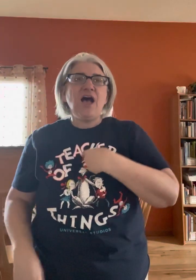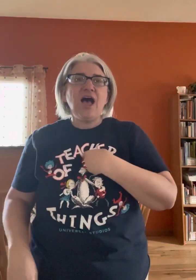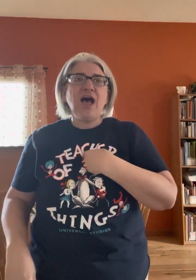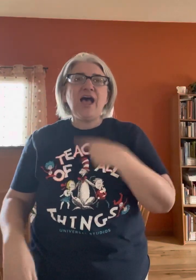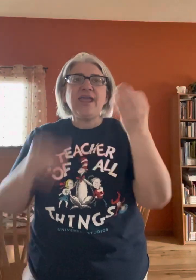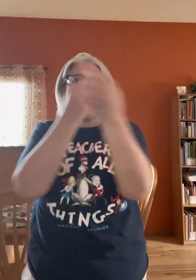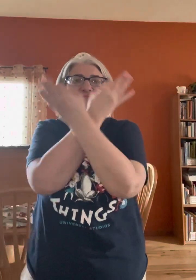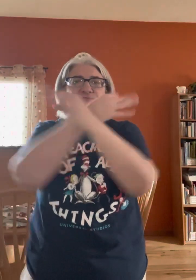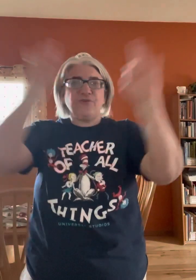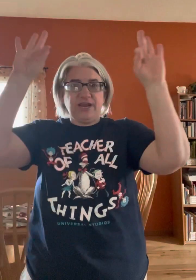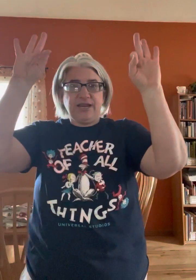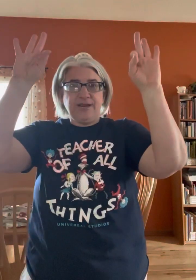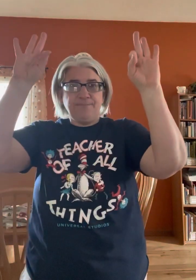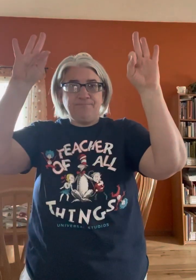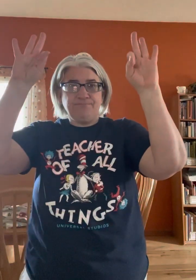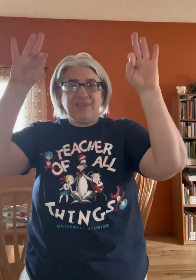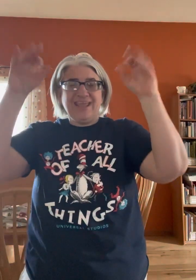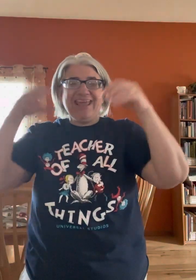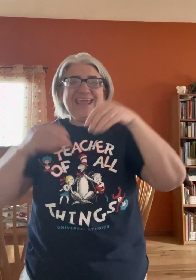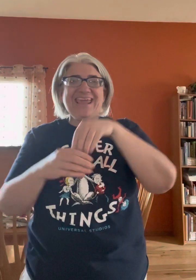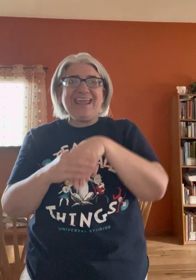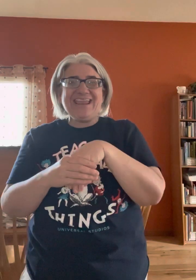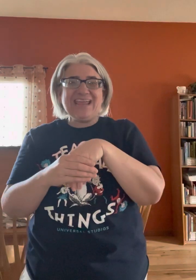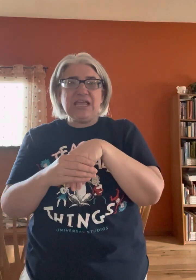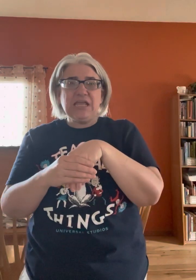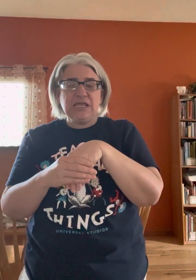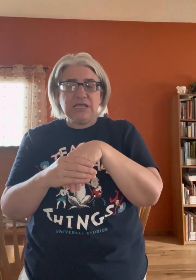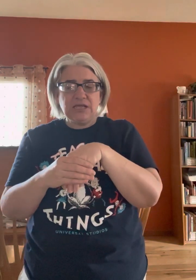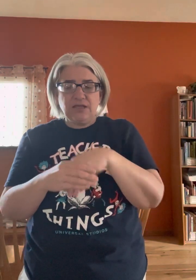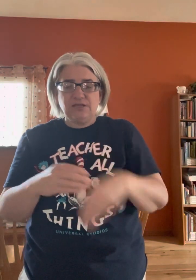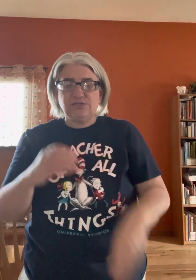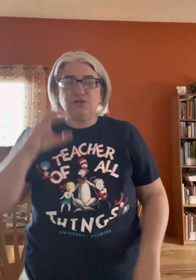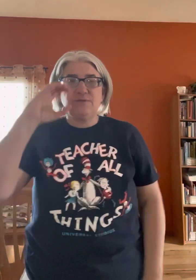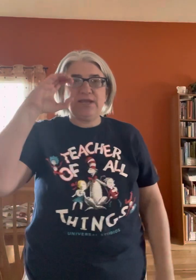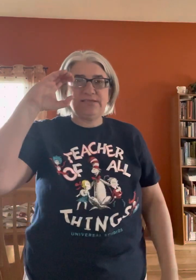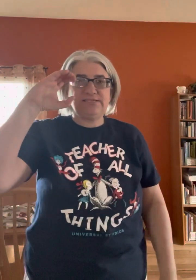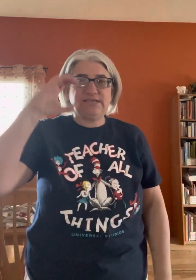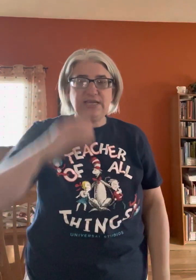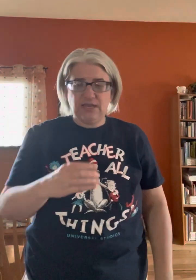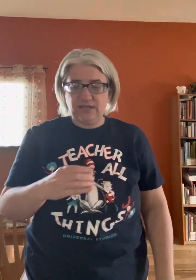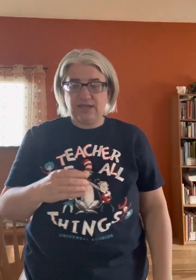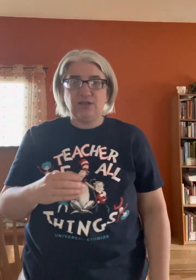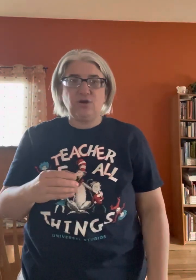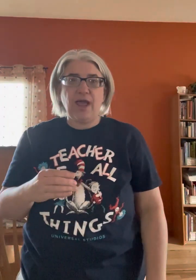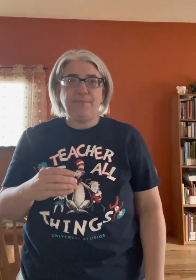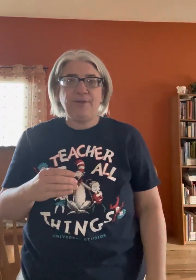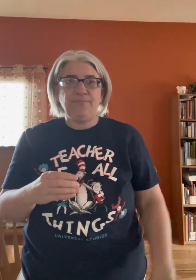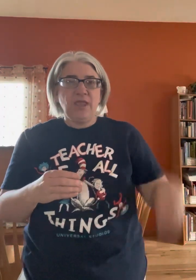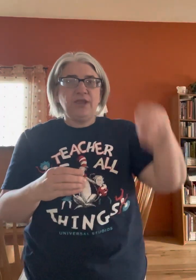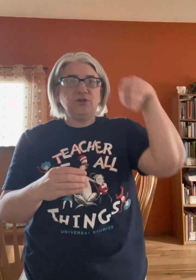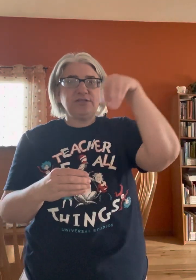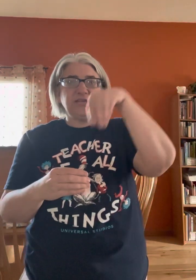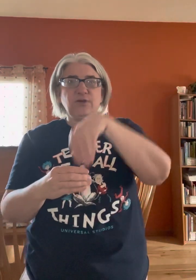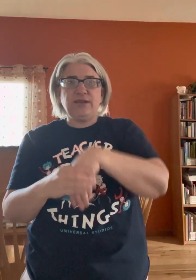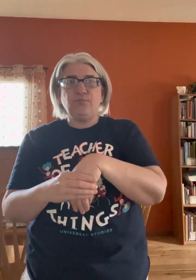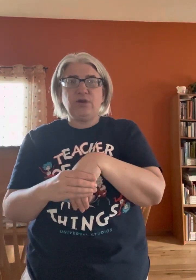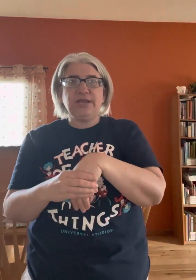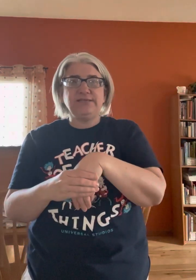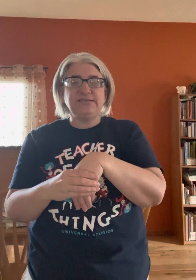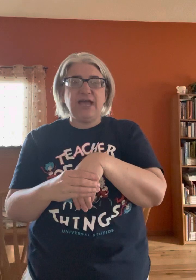I am free in, so you're going to make a C, like a little cup, and you're going to take your hand and put it inside.